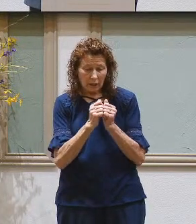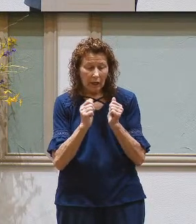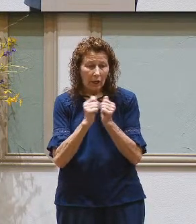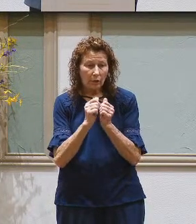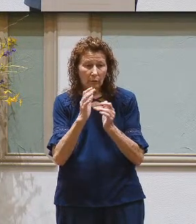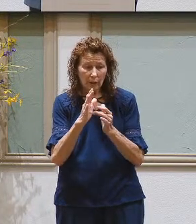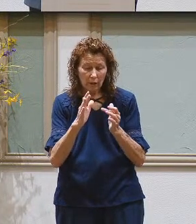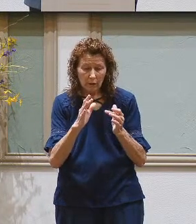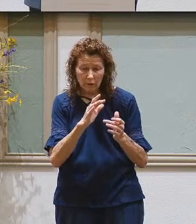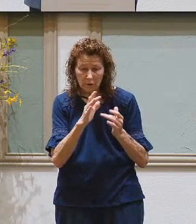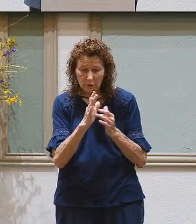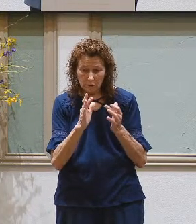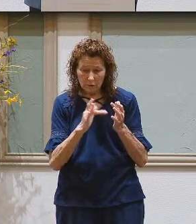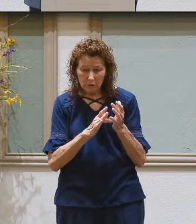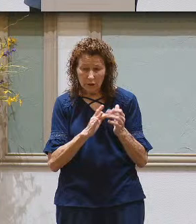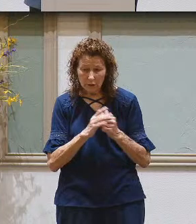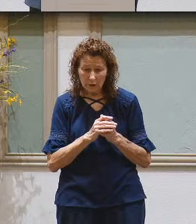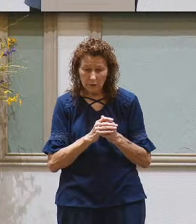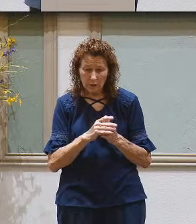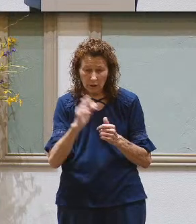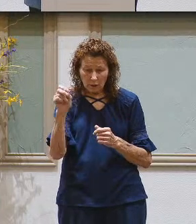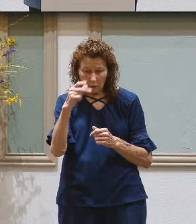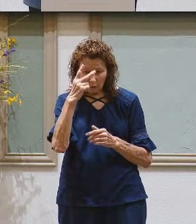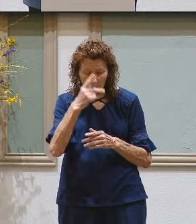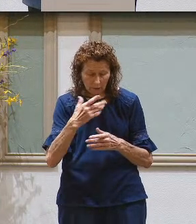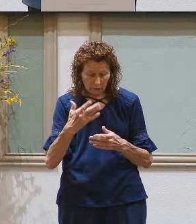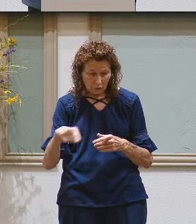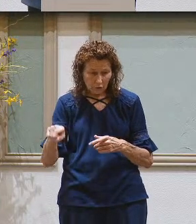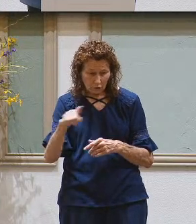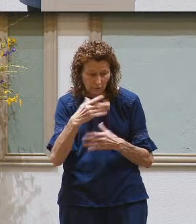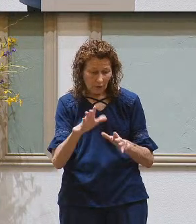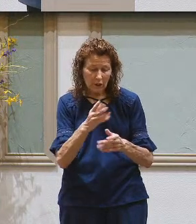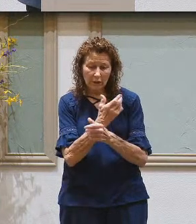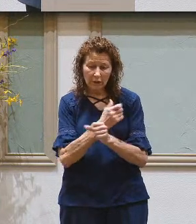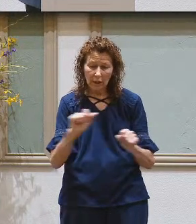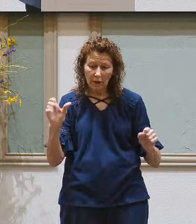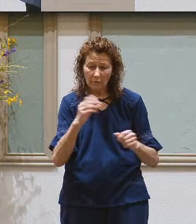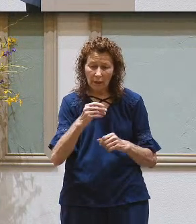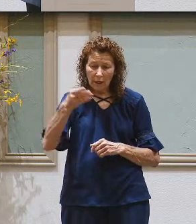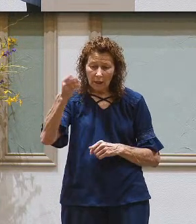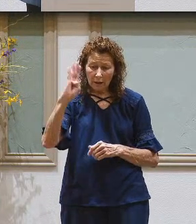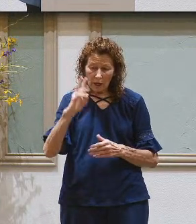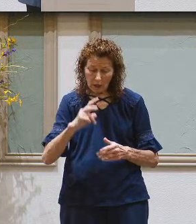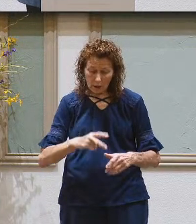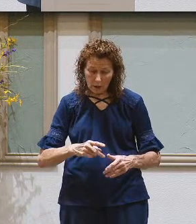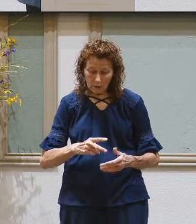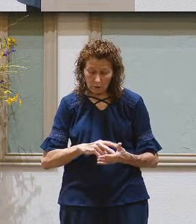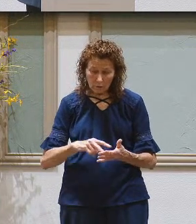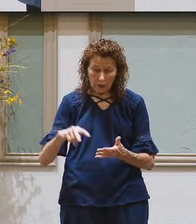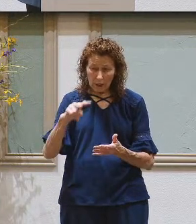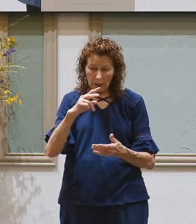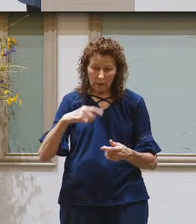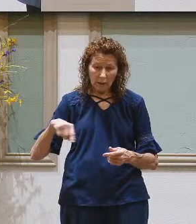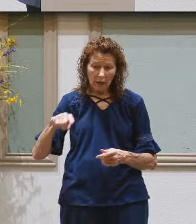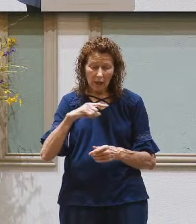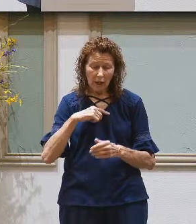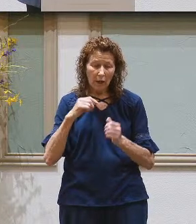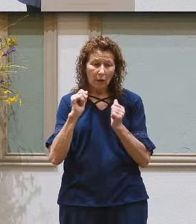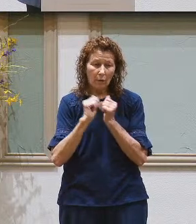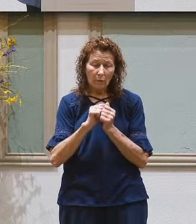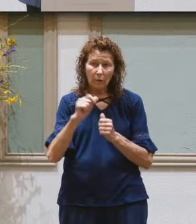Christ. By grace you've been saved and God raised us up